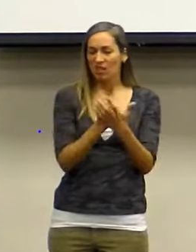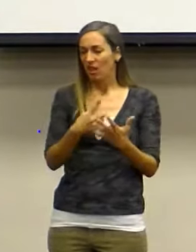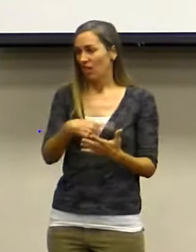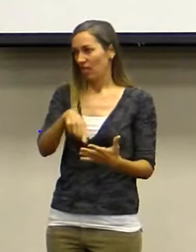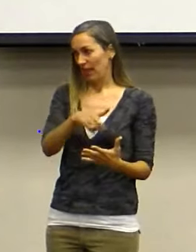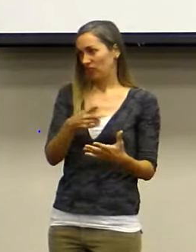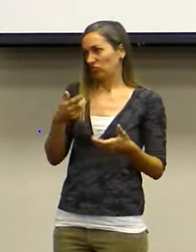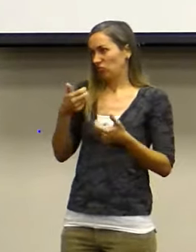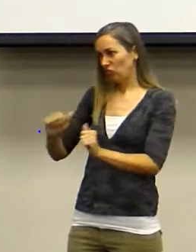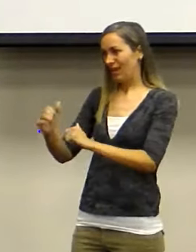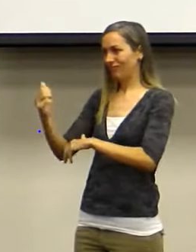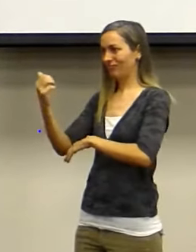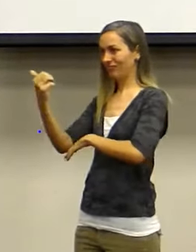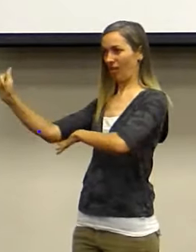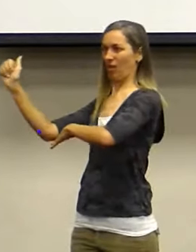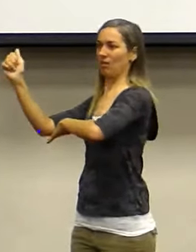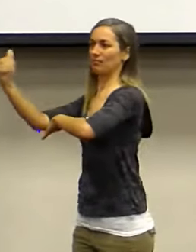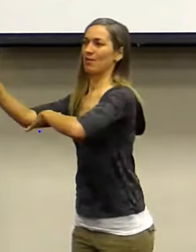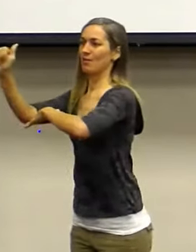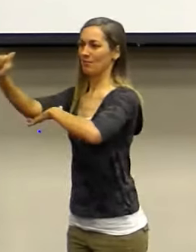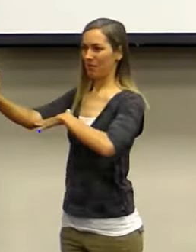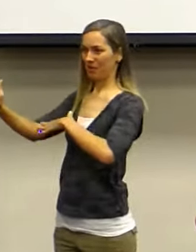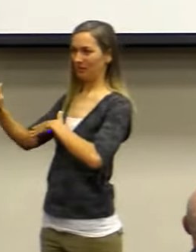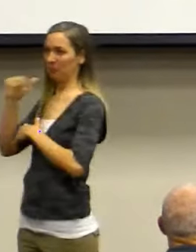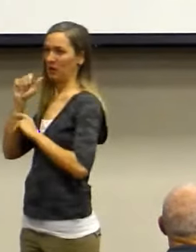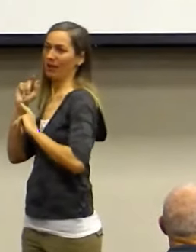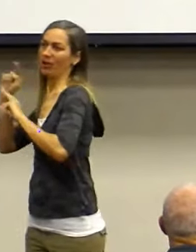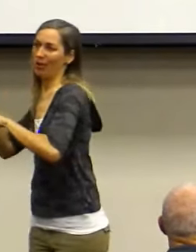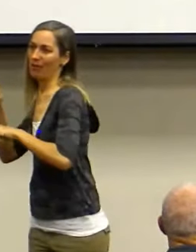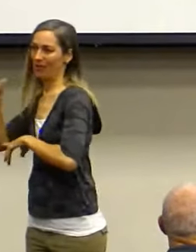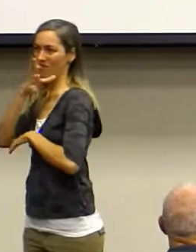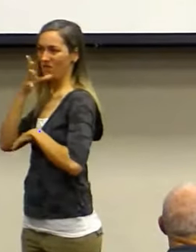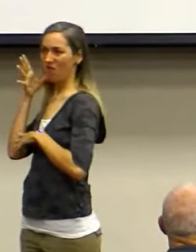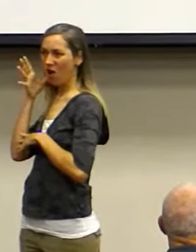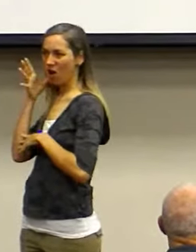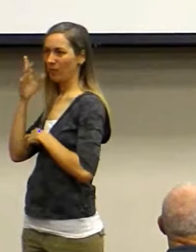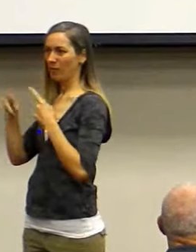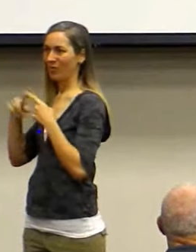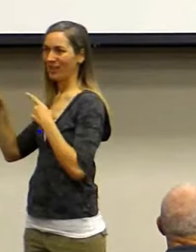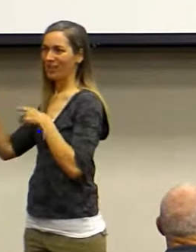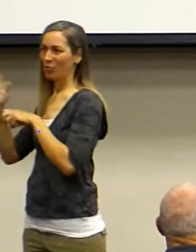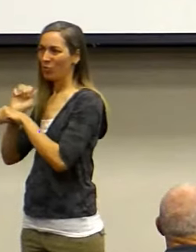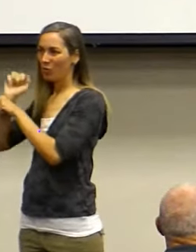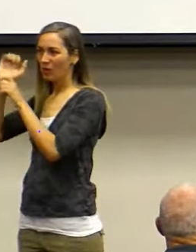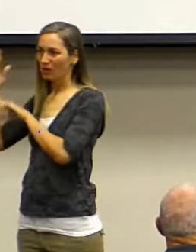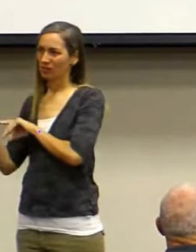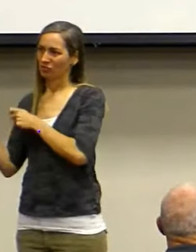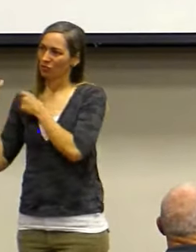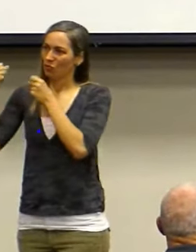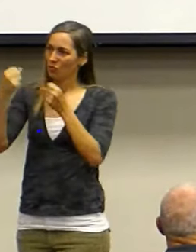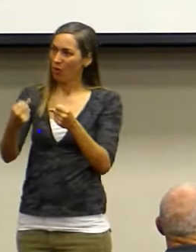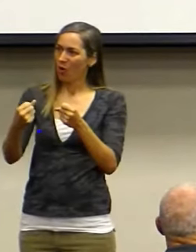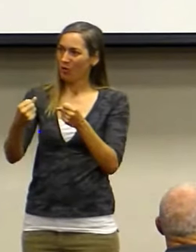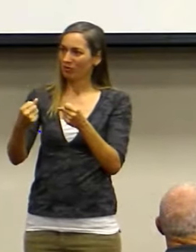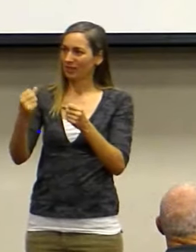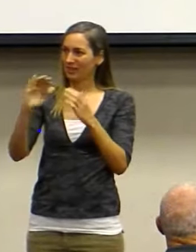Clarence Farm. They slit the tires of the workers when they came to town. And it still didn't stop them.